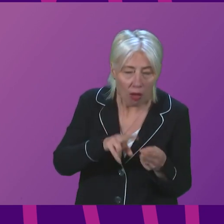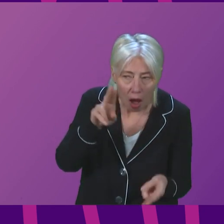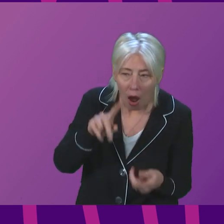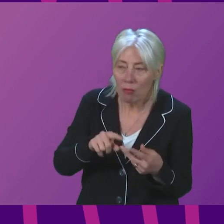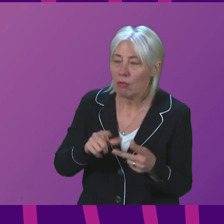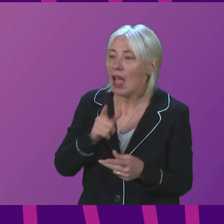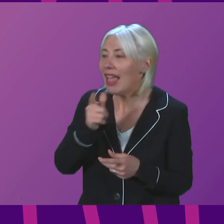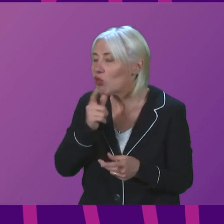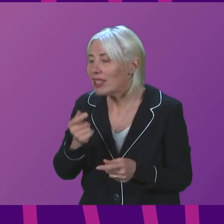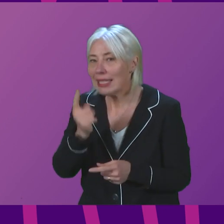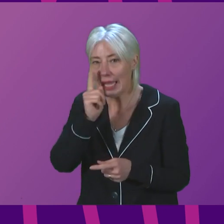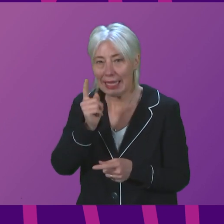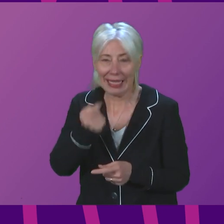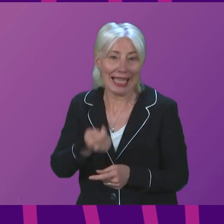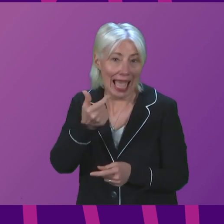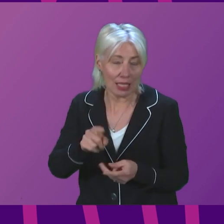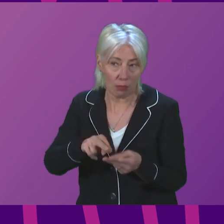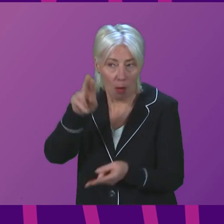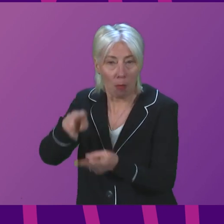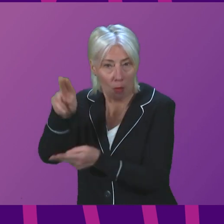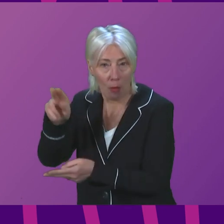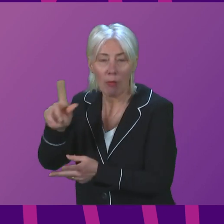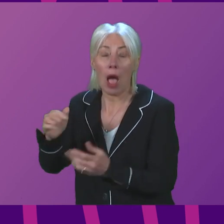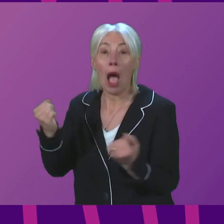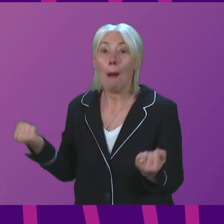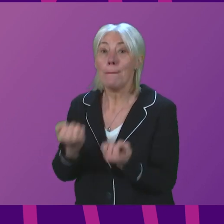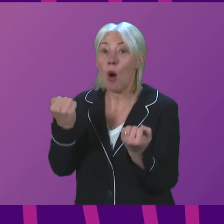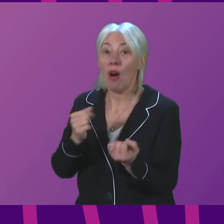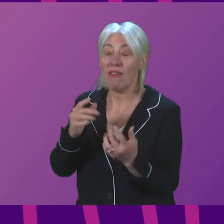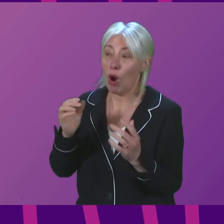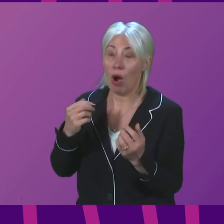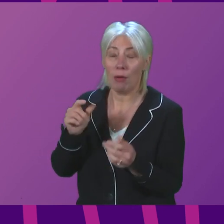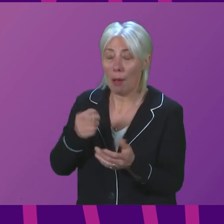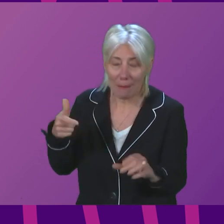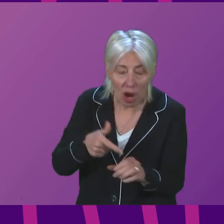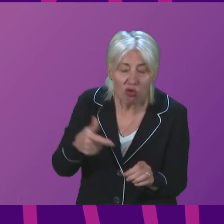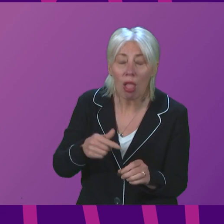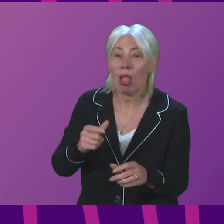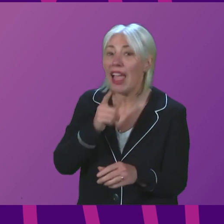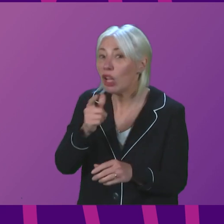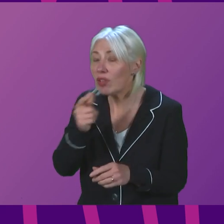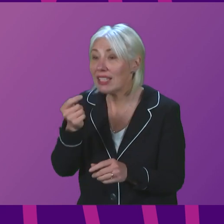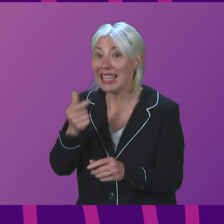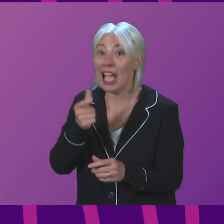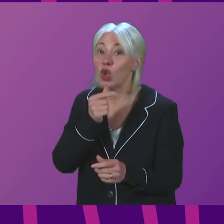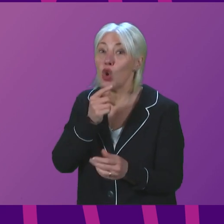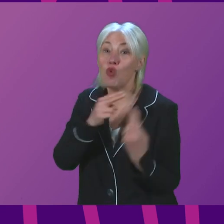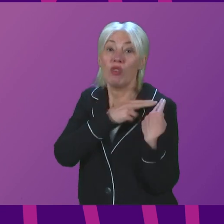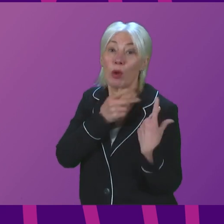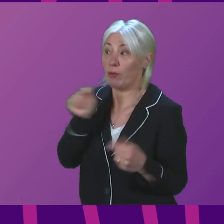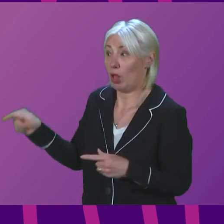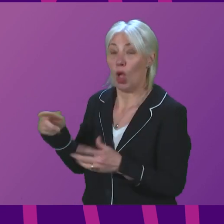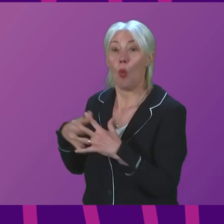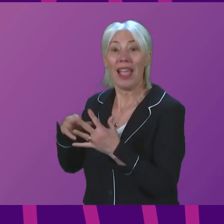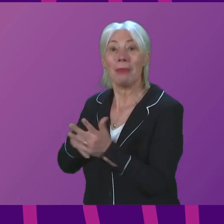energy costs. Can I remind Anna Sarwar that power over energy and the cost of petrol are still reserved to Westminster, and if he